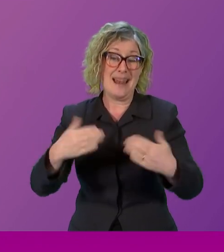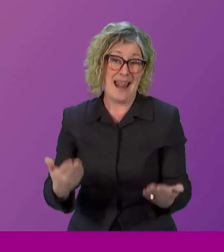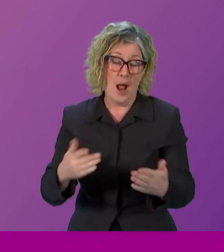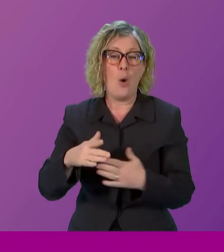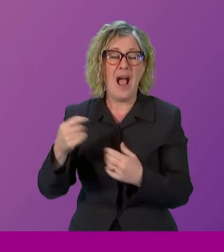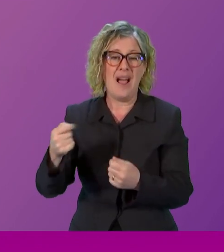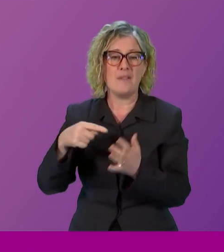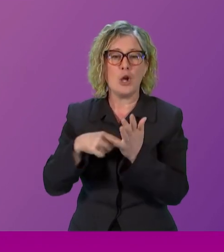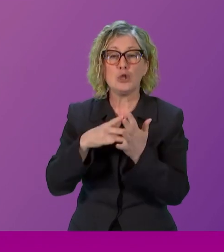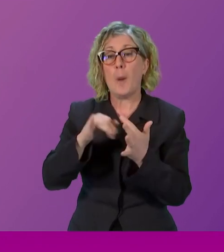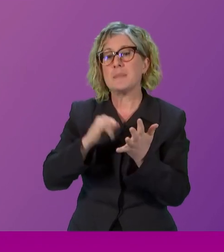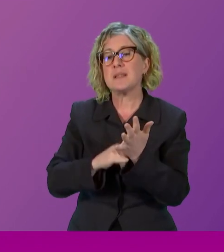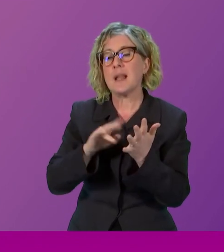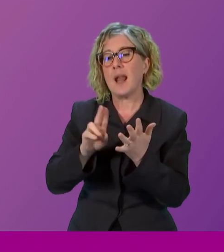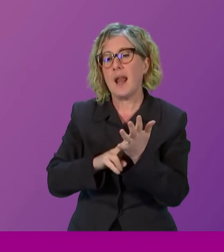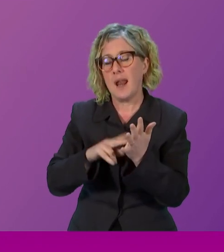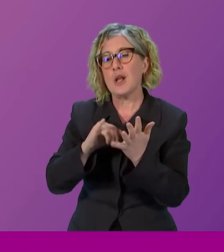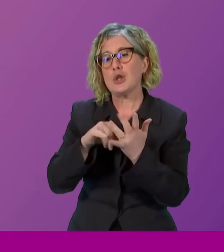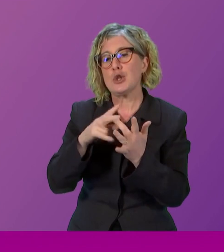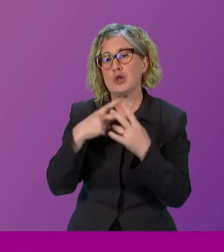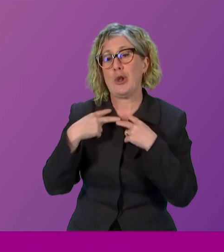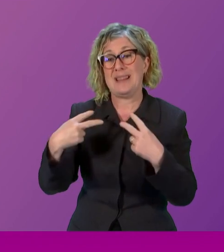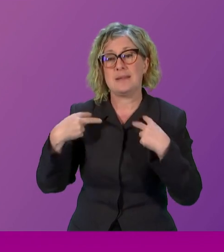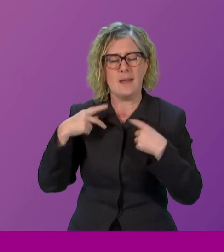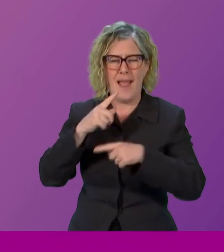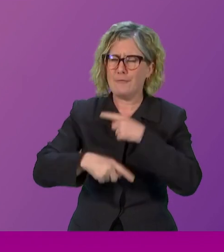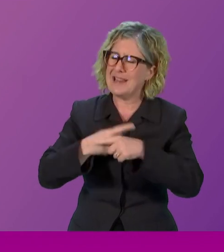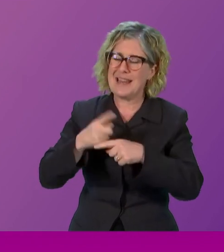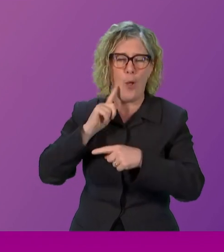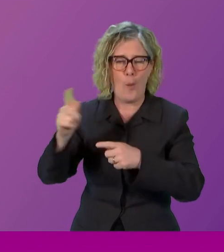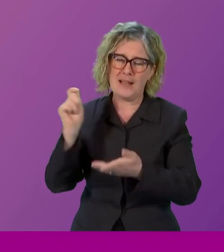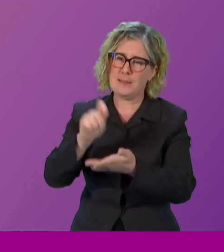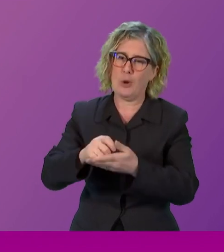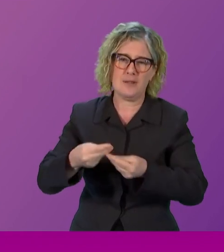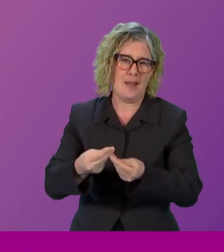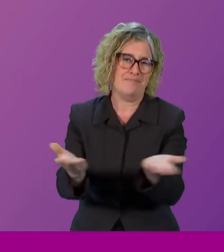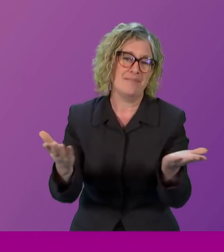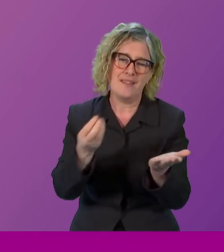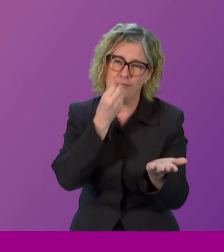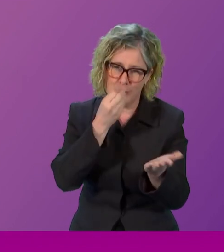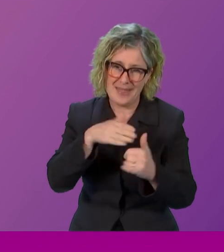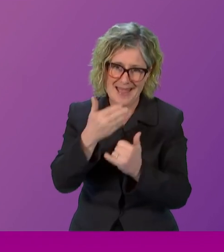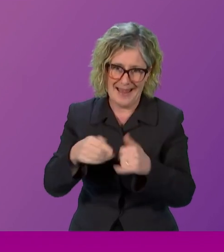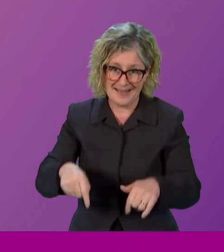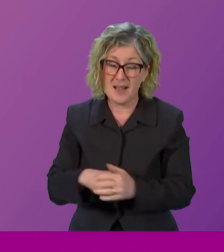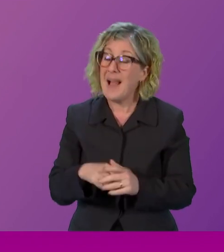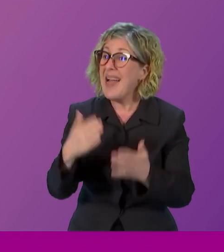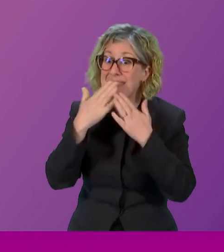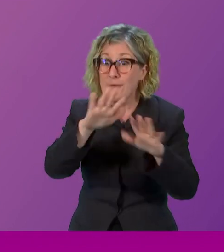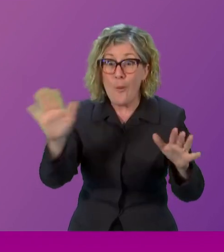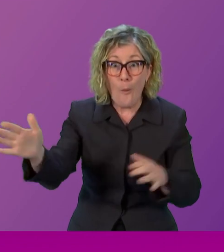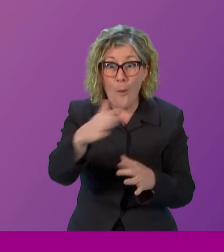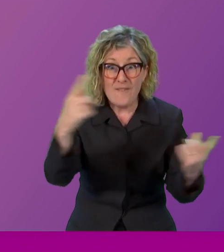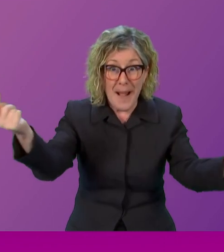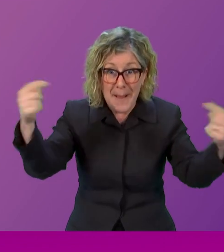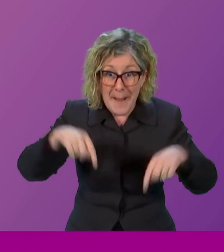as ever each year. So thank you for that. I want to thank all of you for making the journey here, especially those that came on